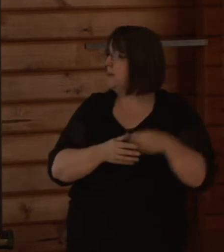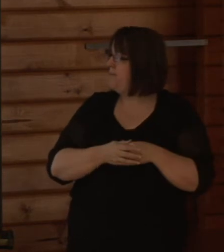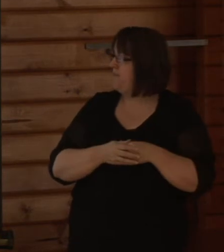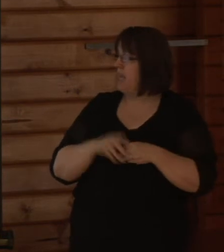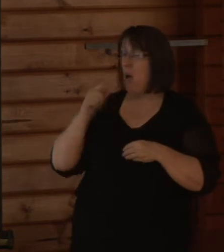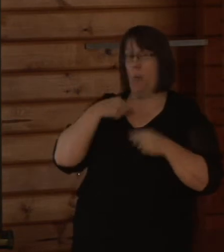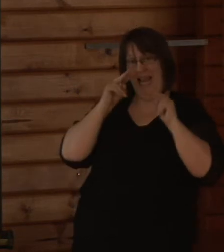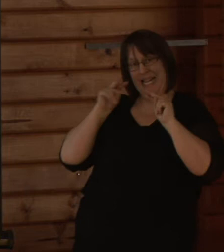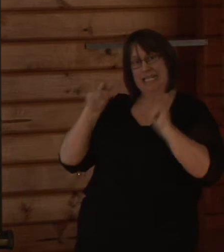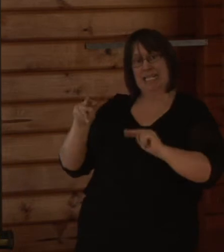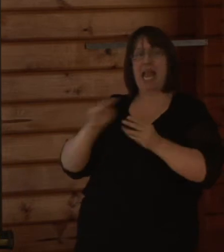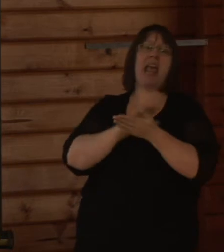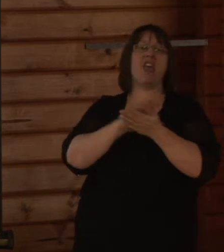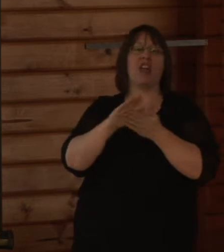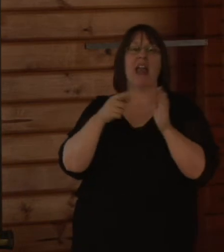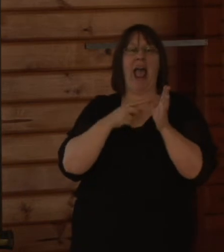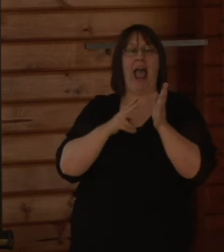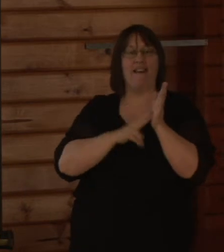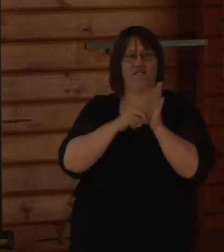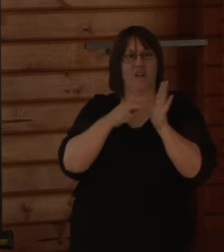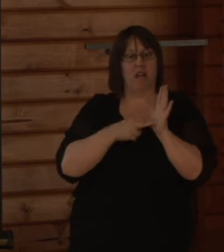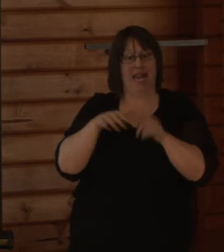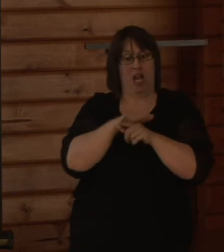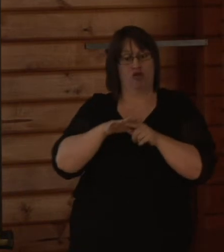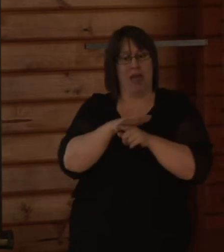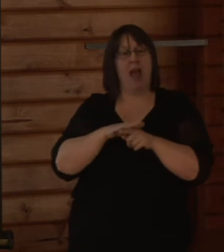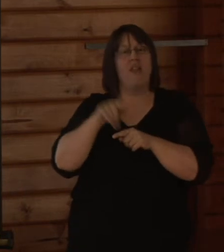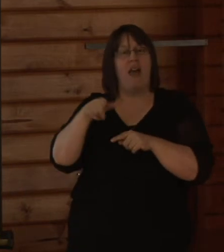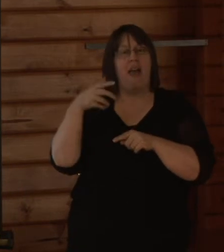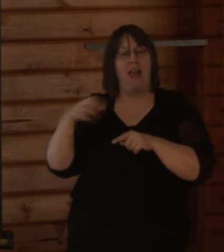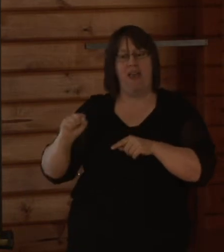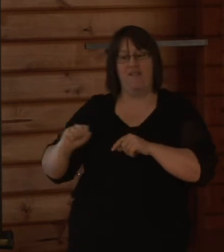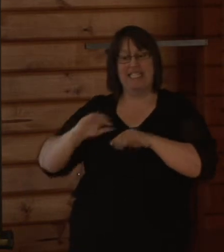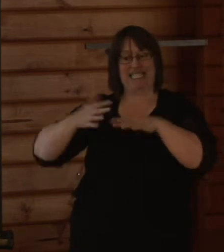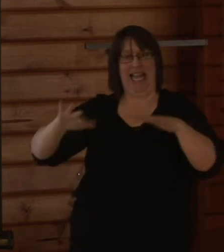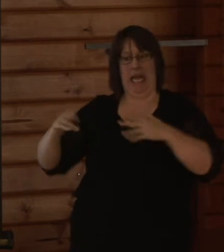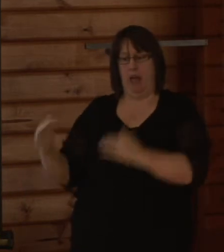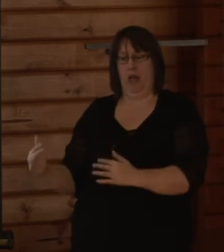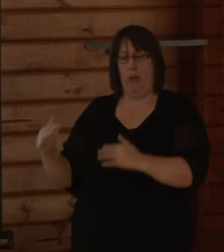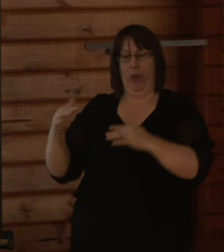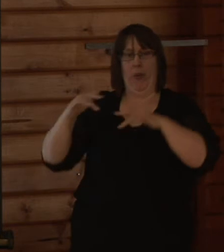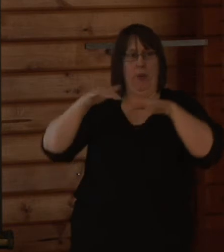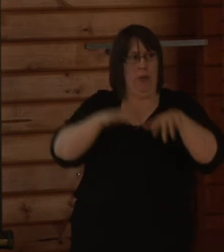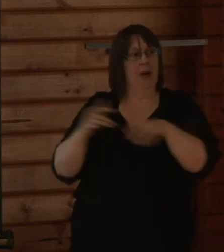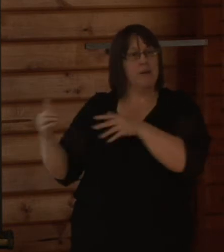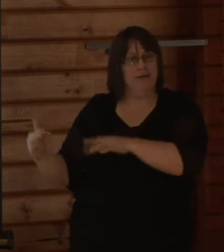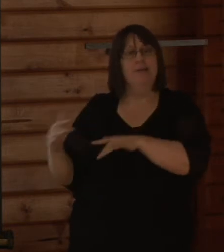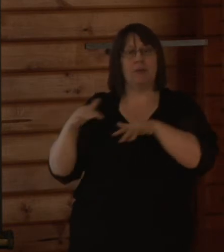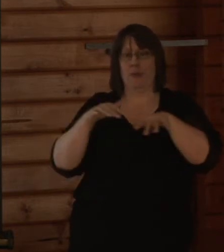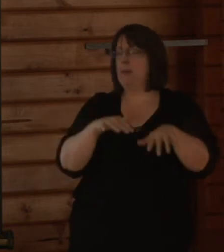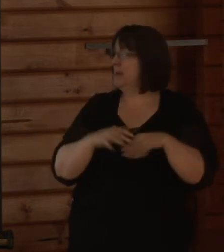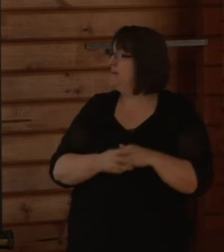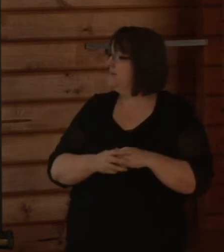levels around the Hethkit estuary affect the areas that fringe the